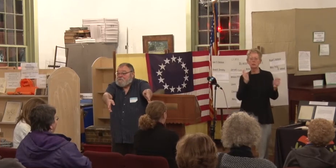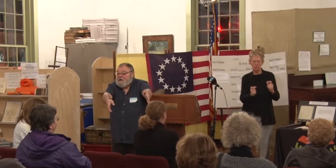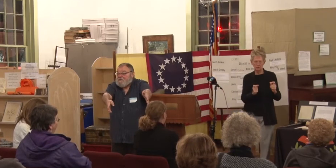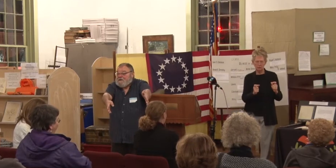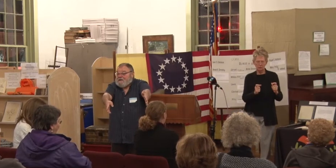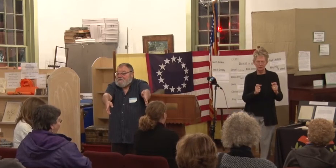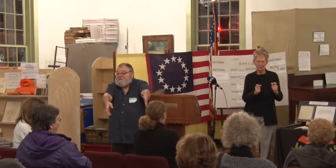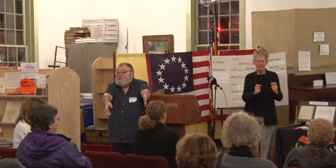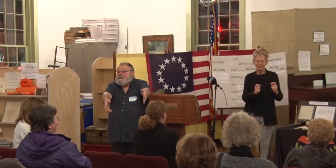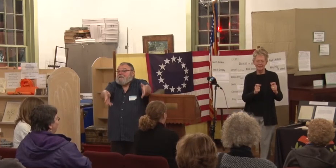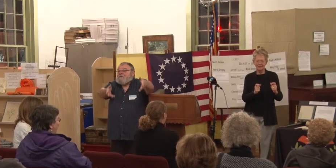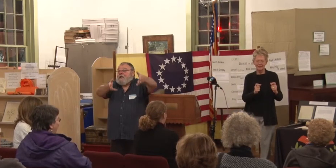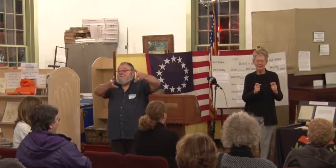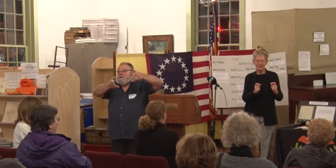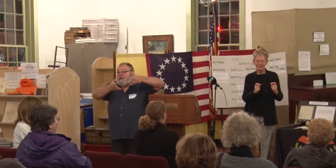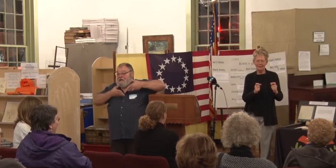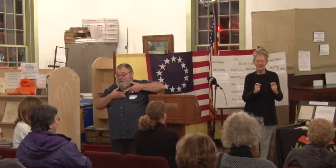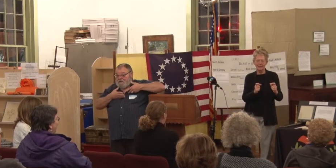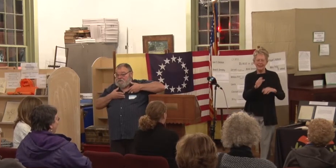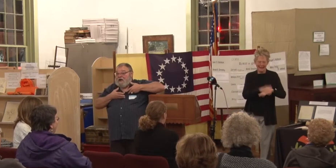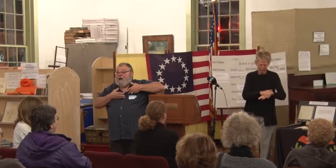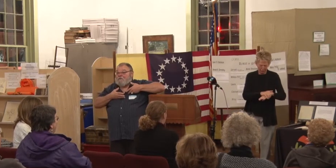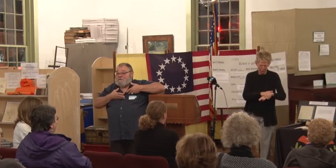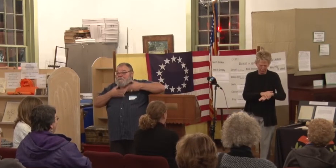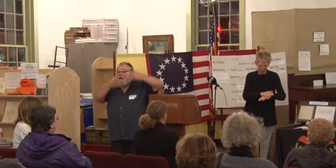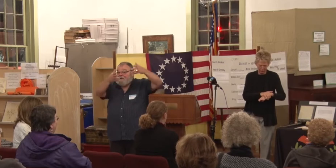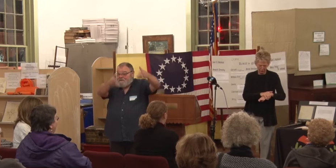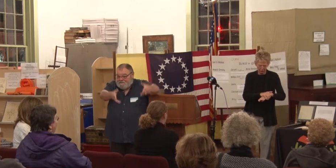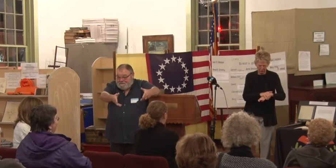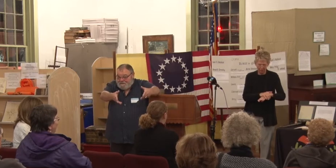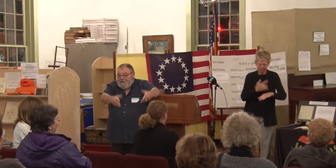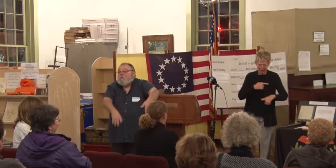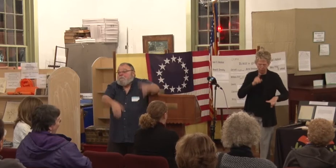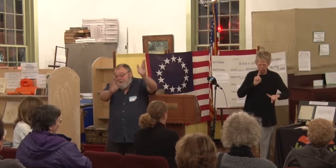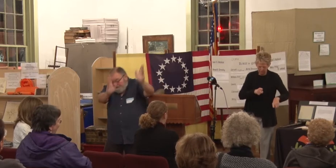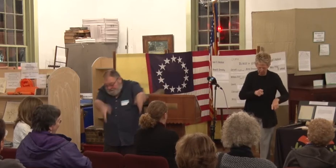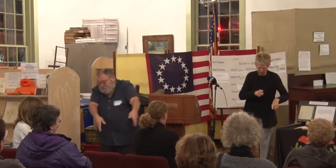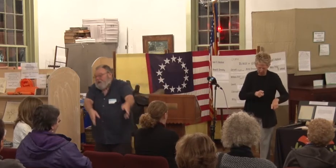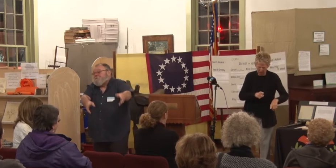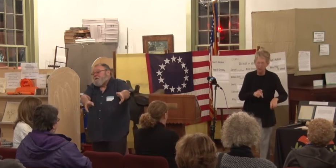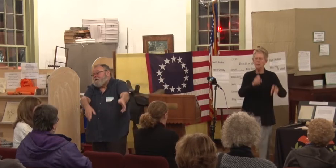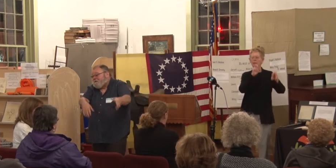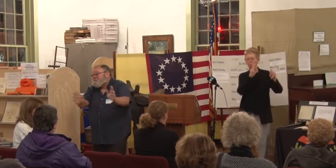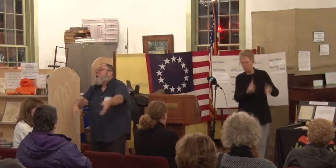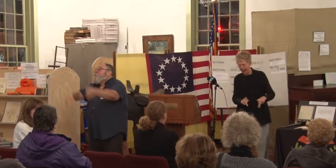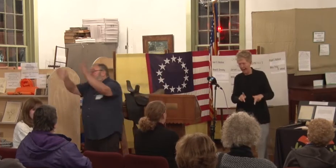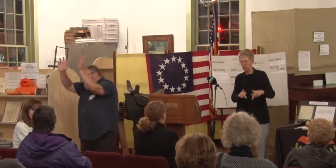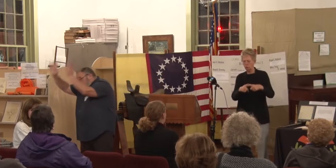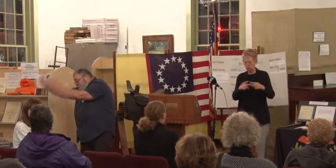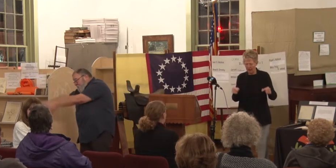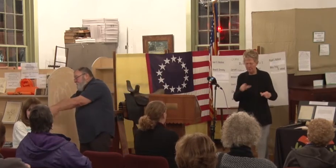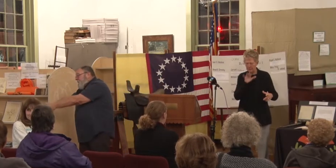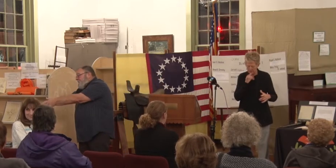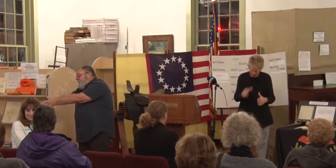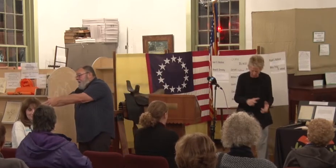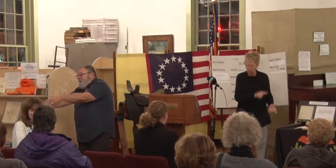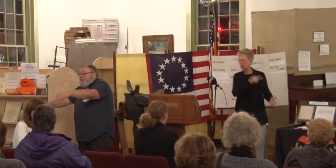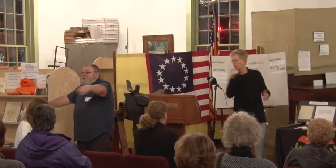Japanese then it came to English I responded went back to Japanese went back to Japanese sign language